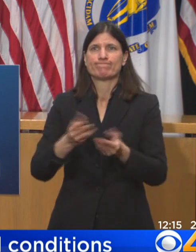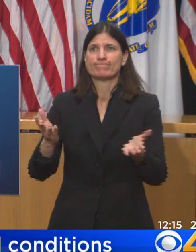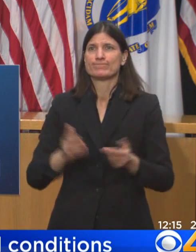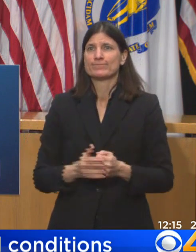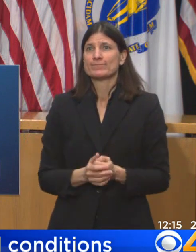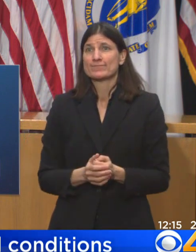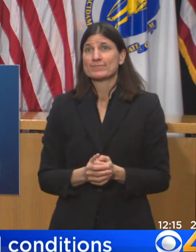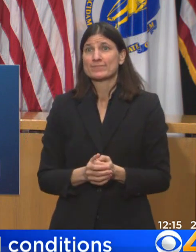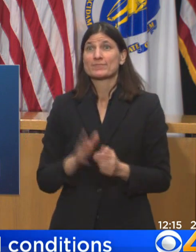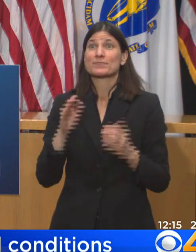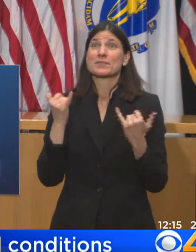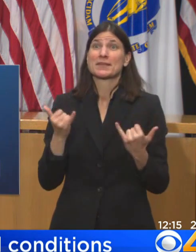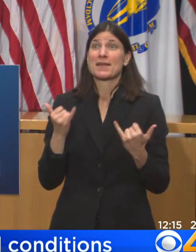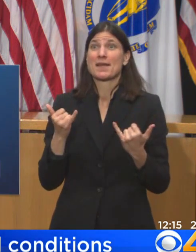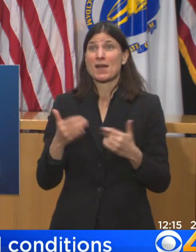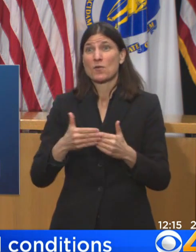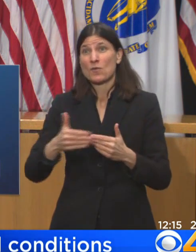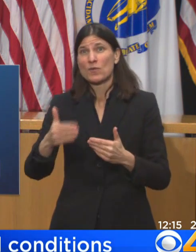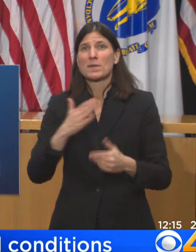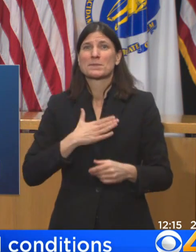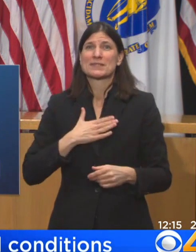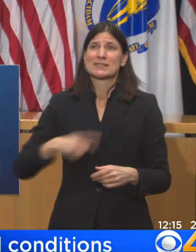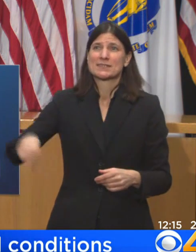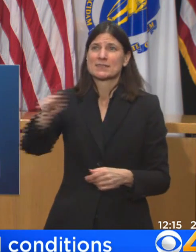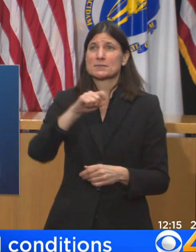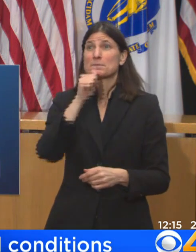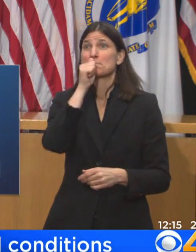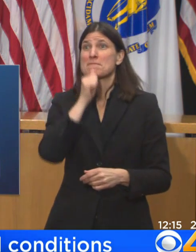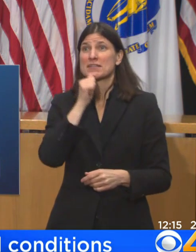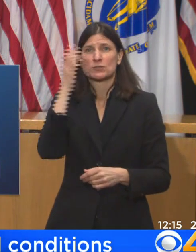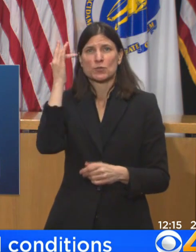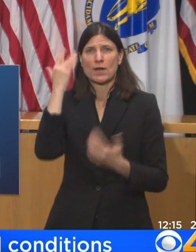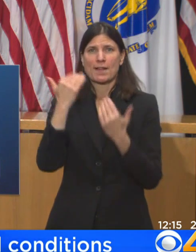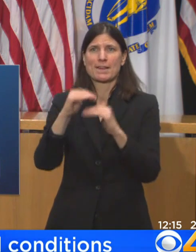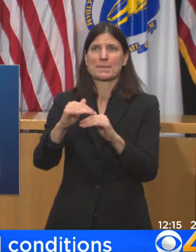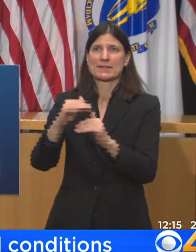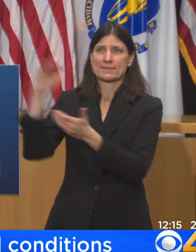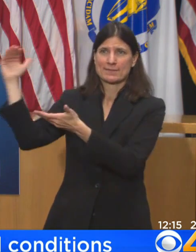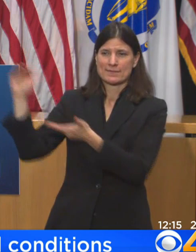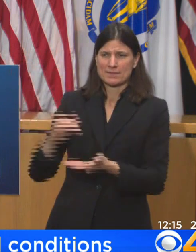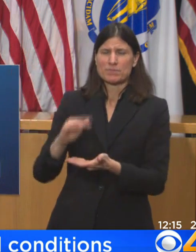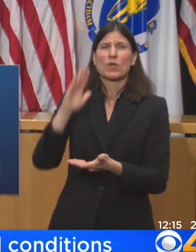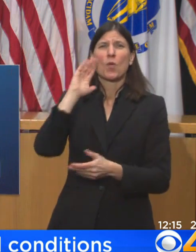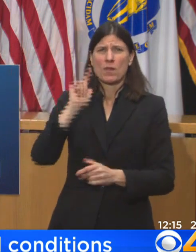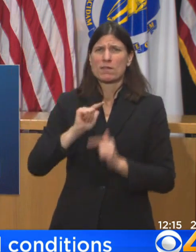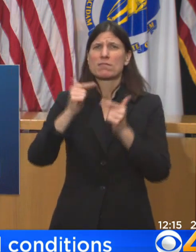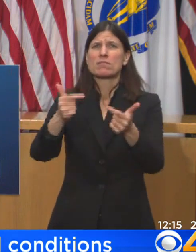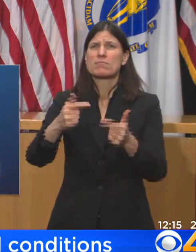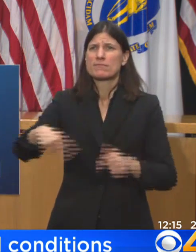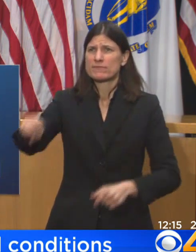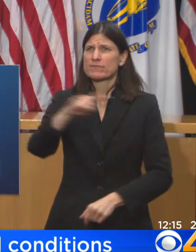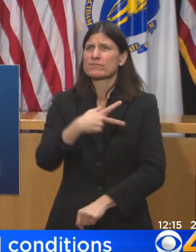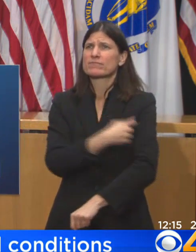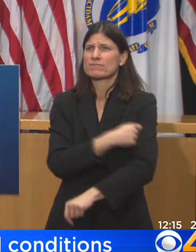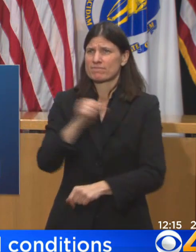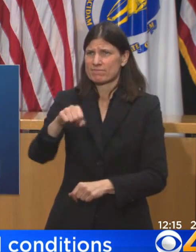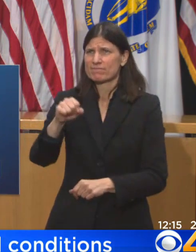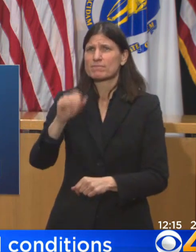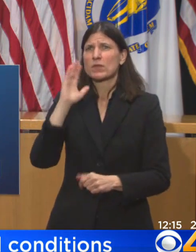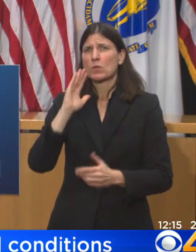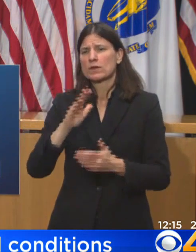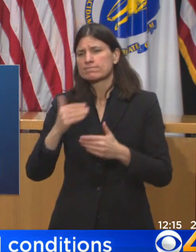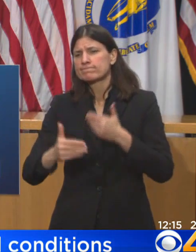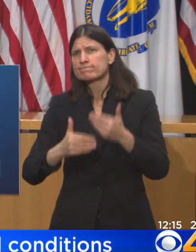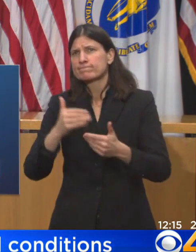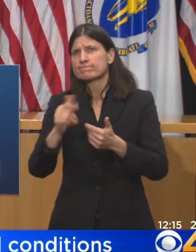patient. There's going to be vaccine eventually for everyone, and everyone will get an appointment. It's just